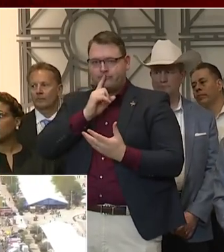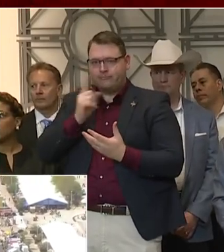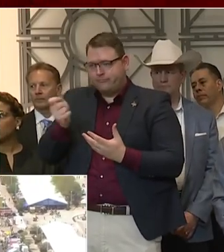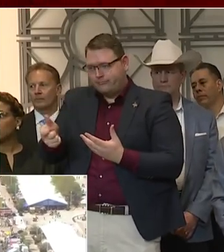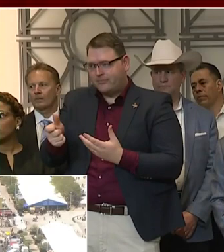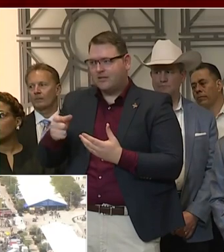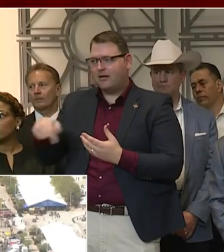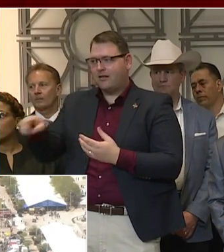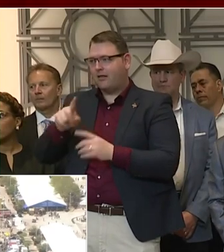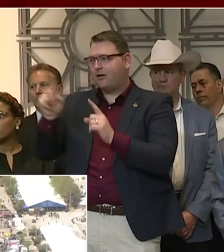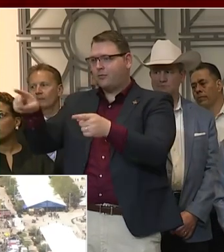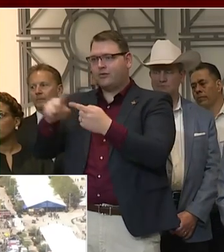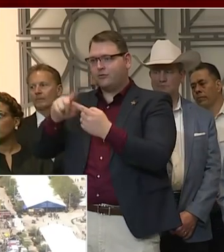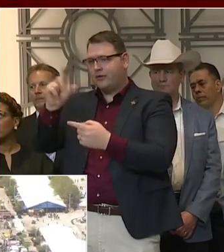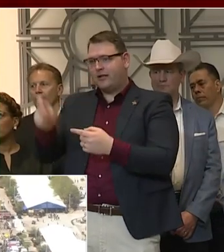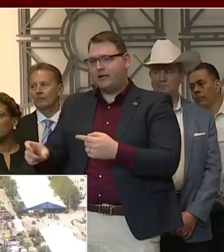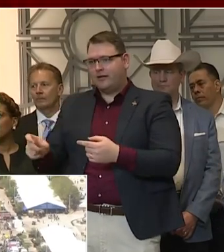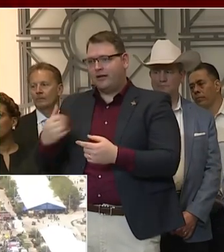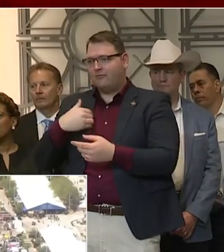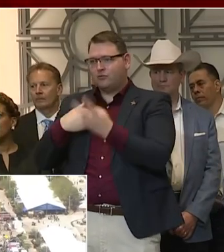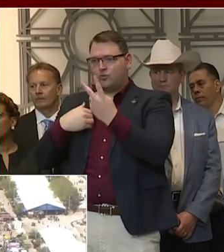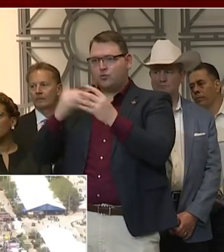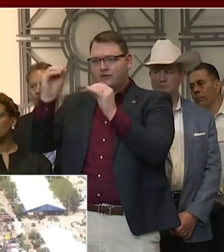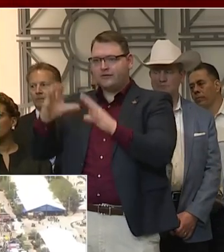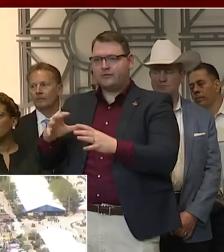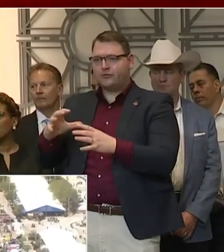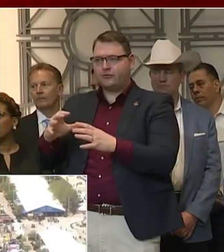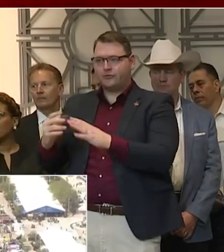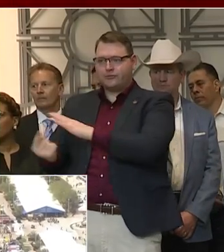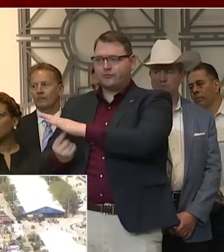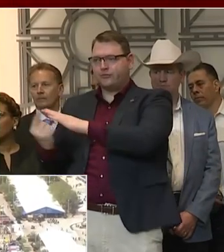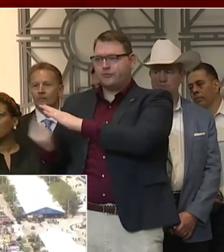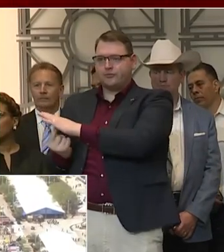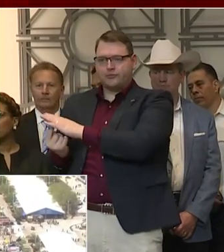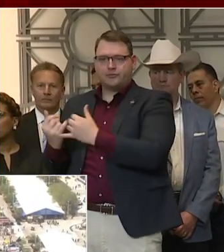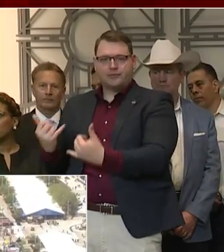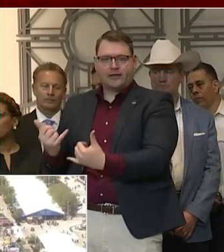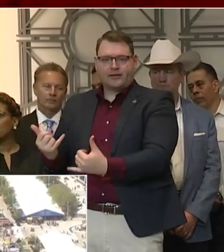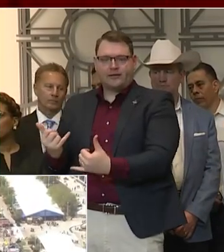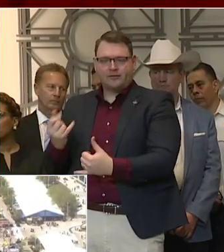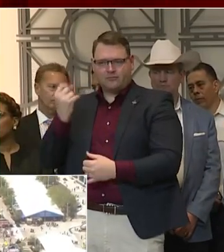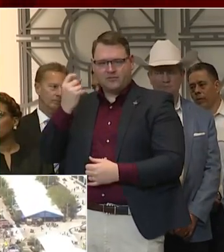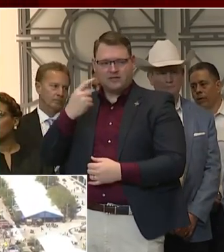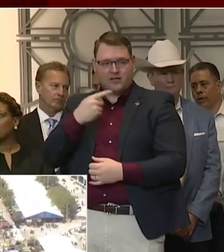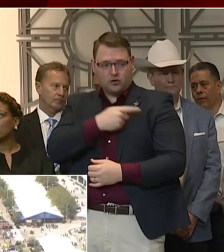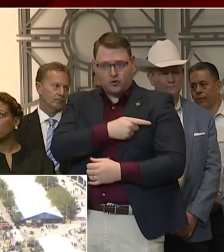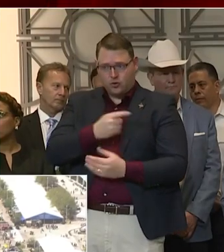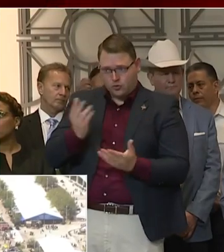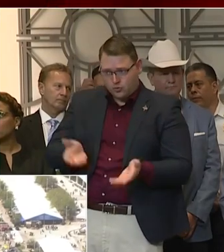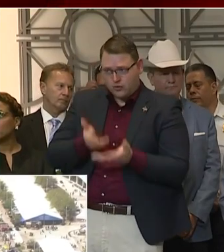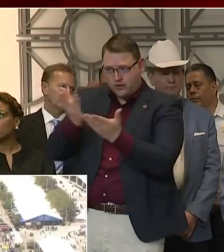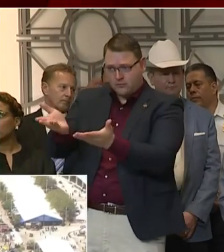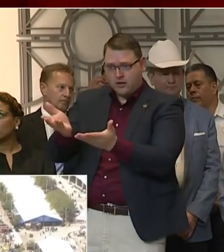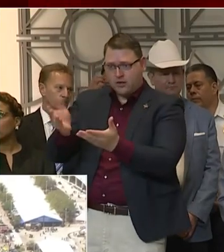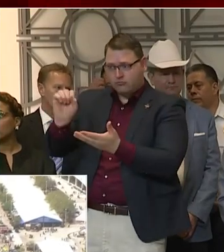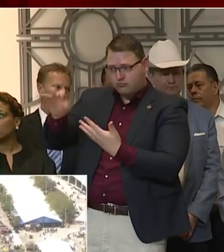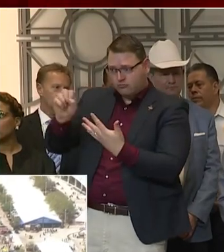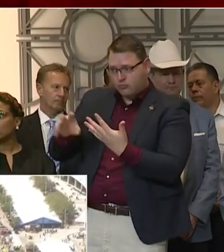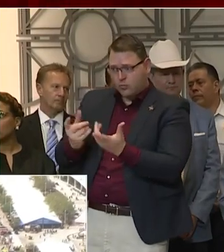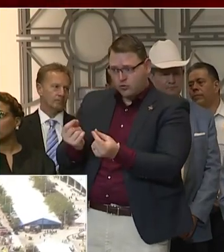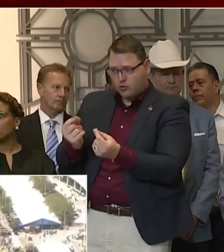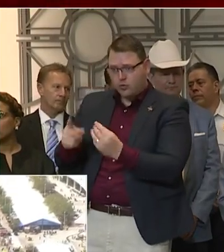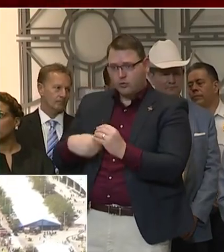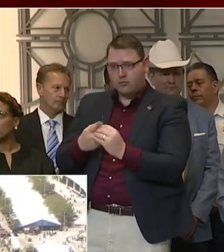like if somebody went to Italy or something. But what recommendations have you guys given to the school district, you know, about what